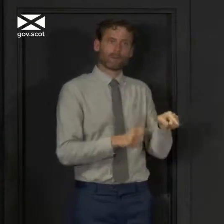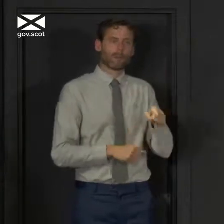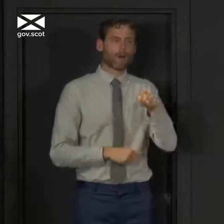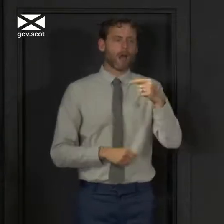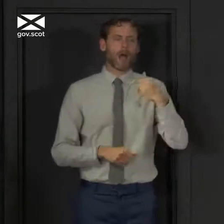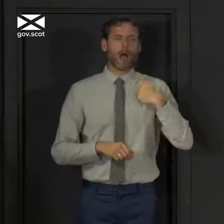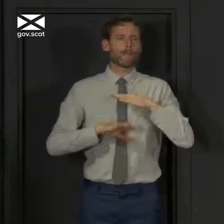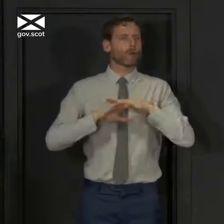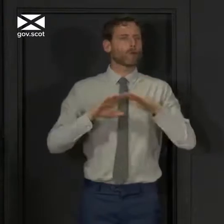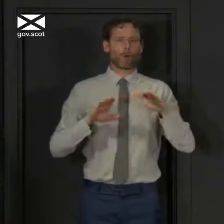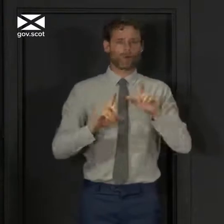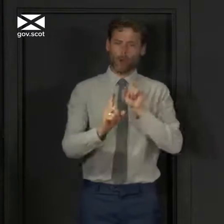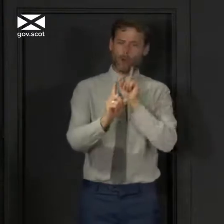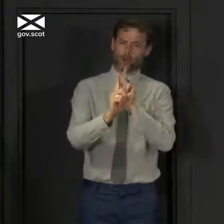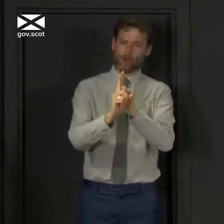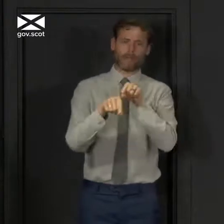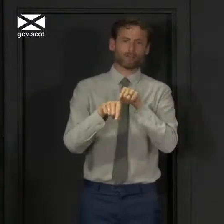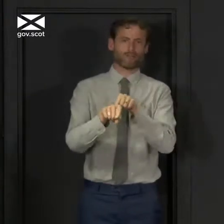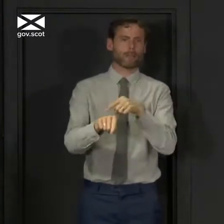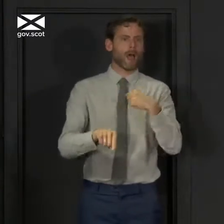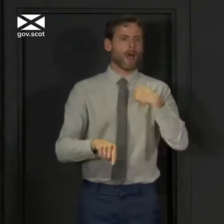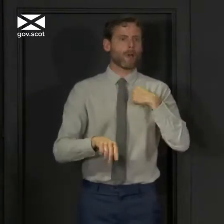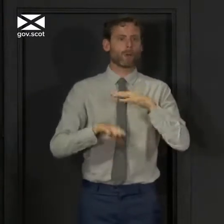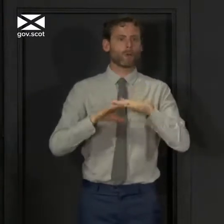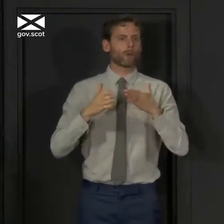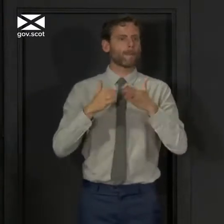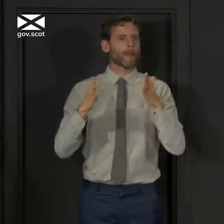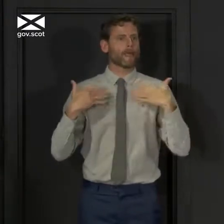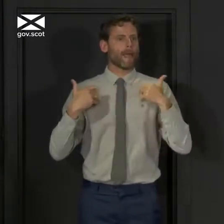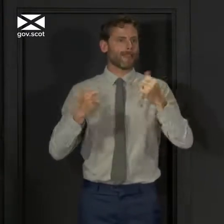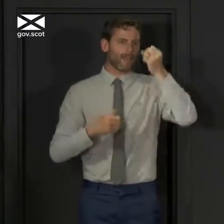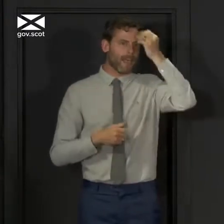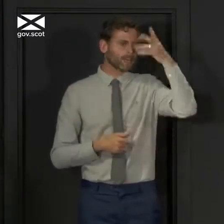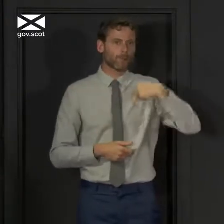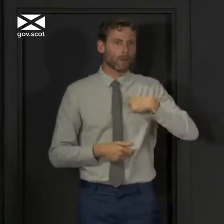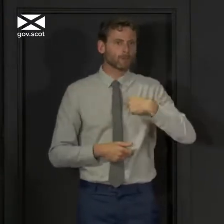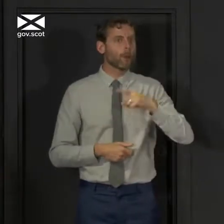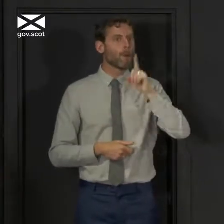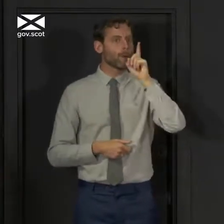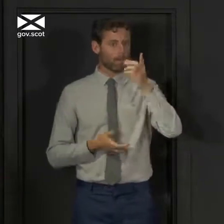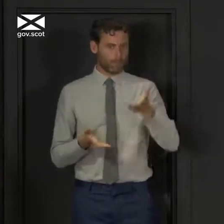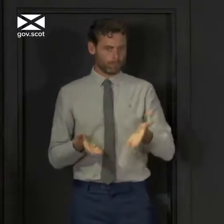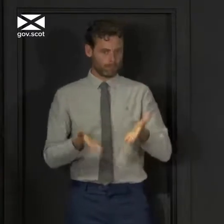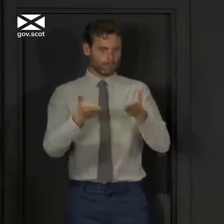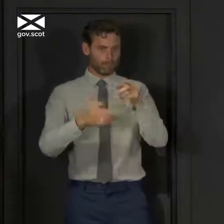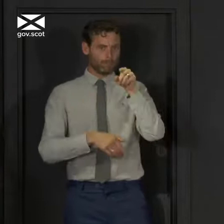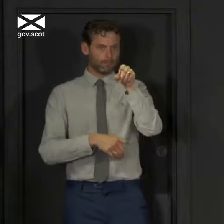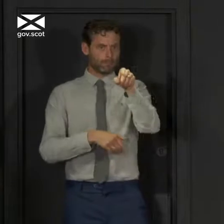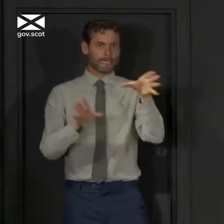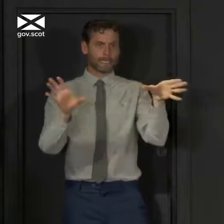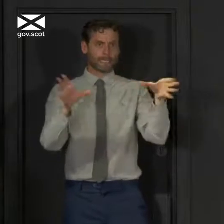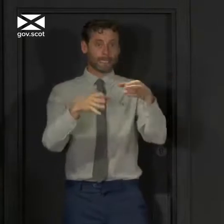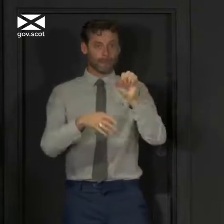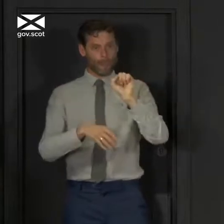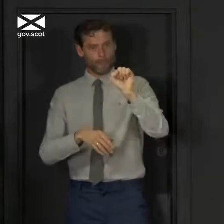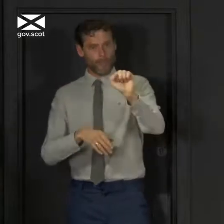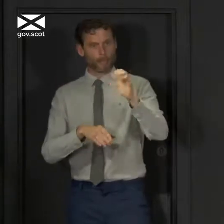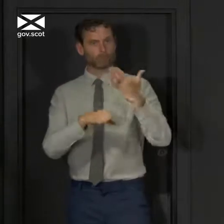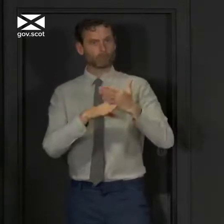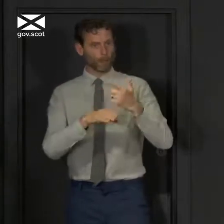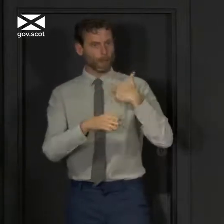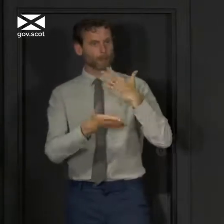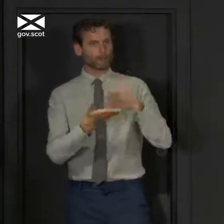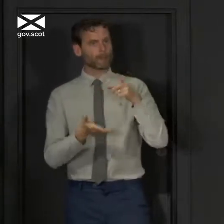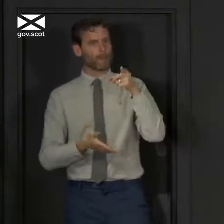not a public health expert, but I trust the people that do this work for us. The teams that work in Health Protection